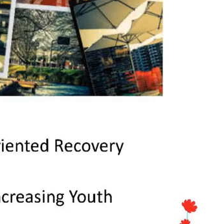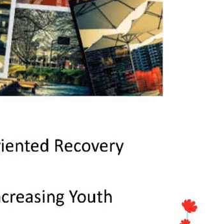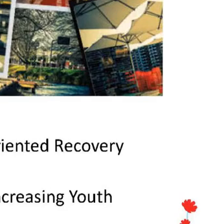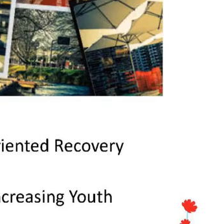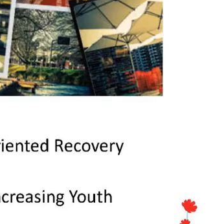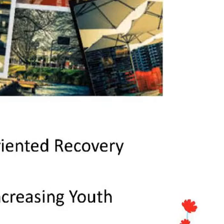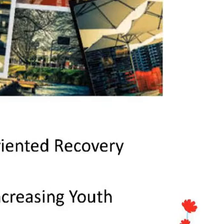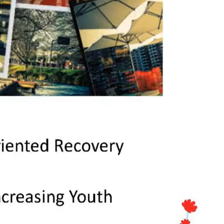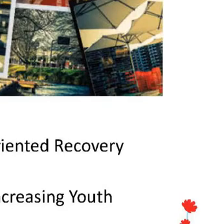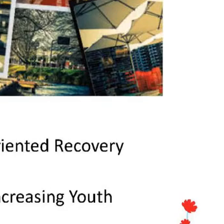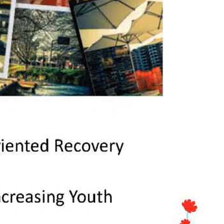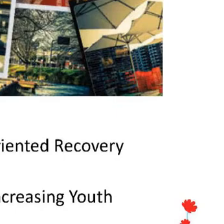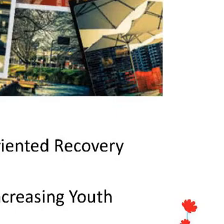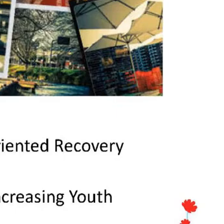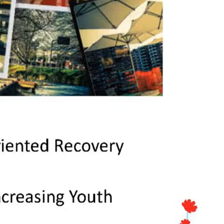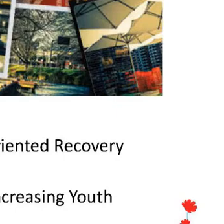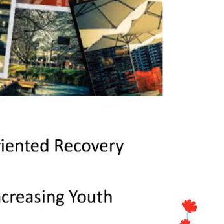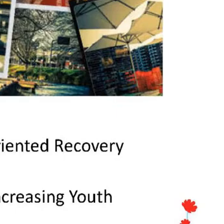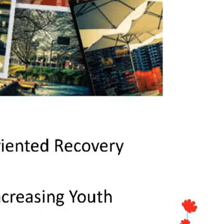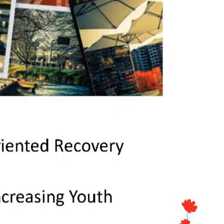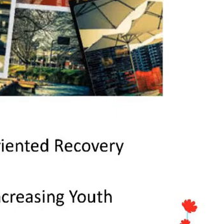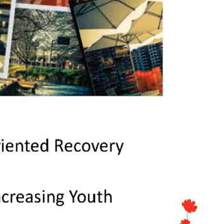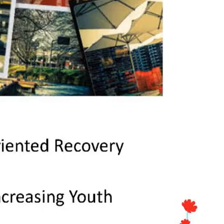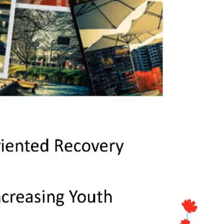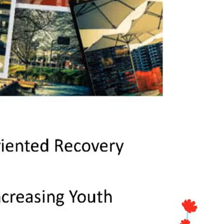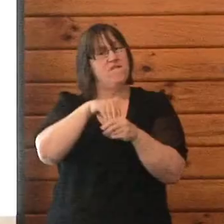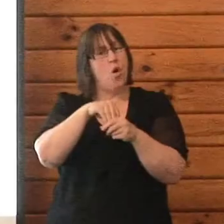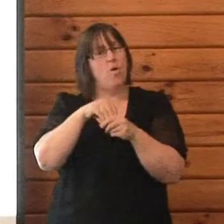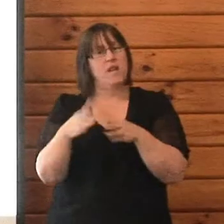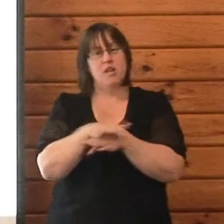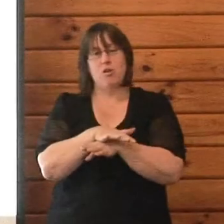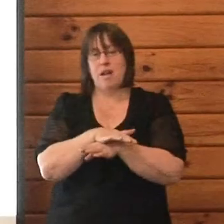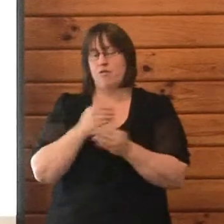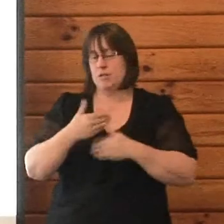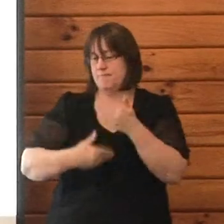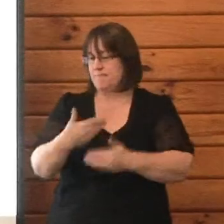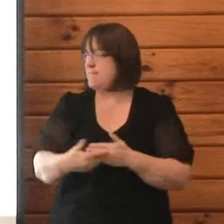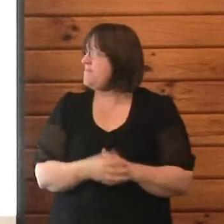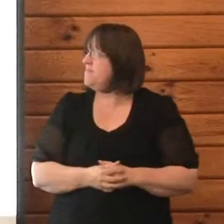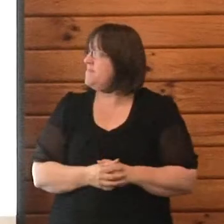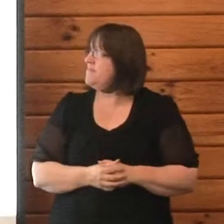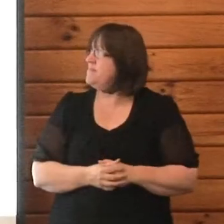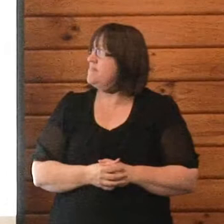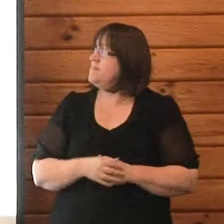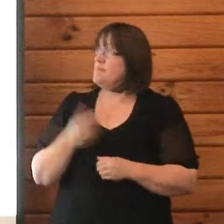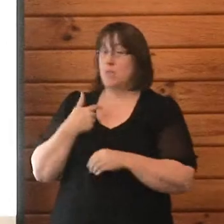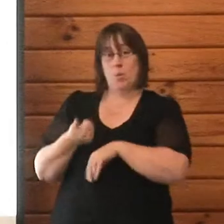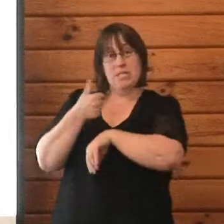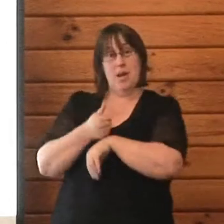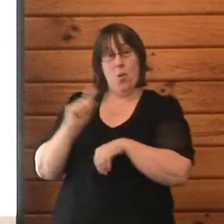engagement in the recovery process. So we have the Address the Stress website which is